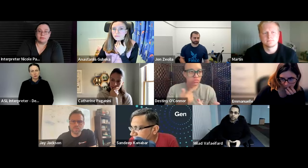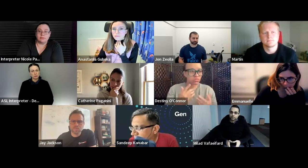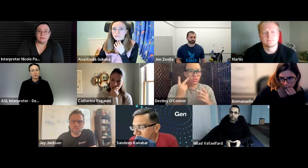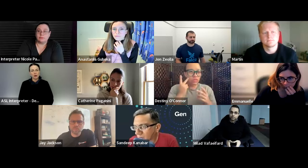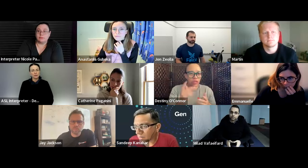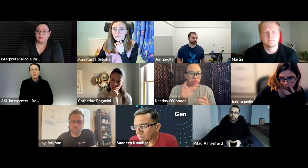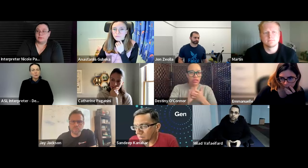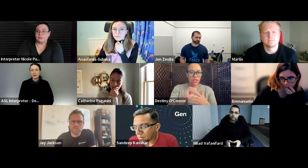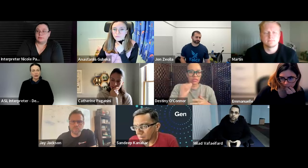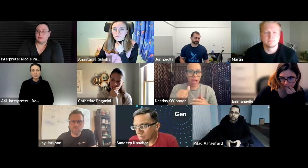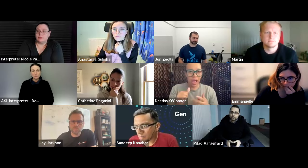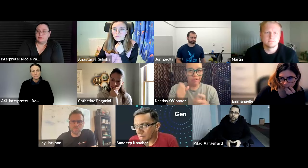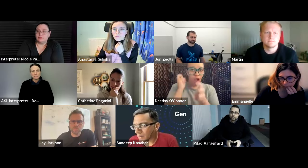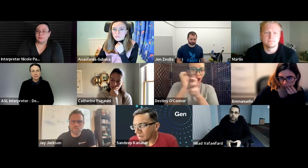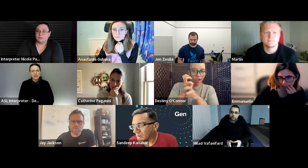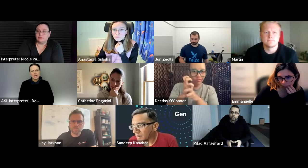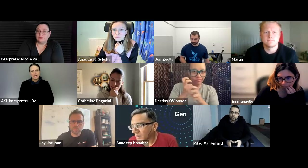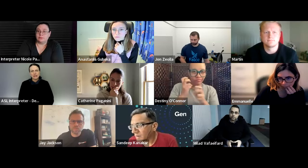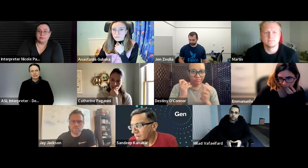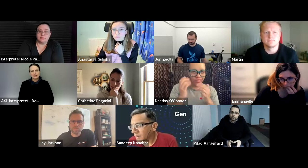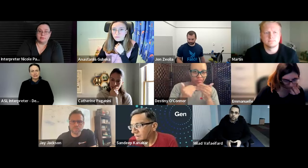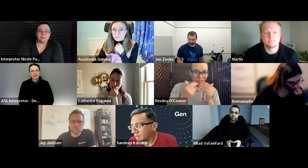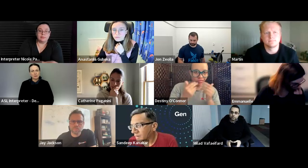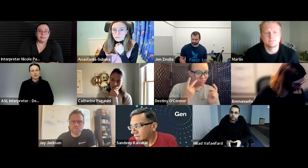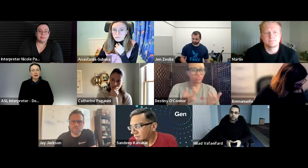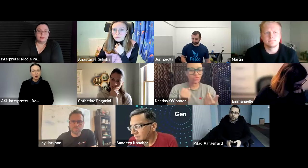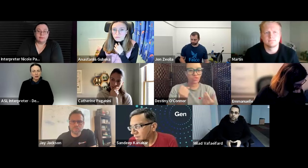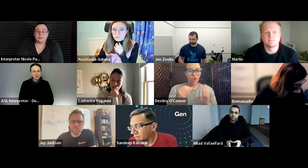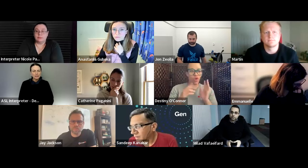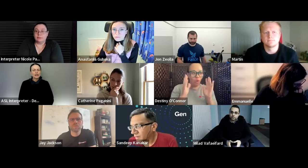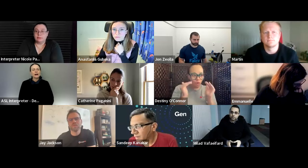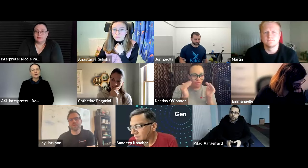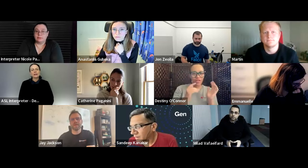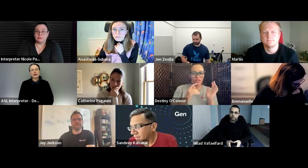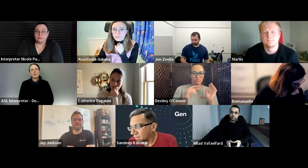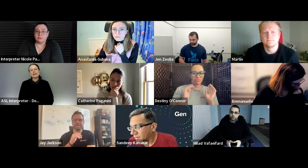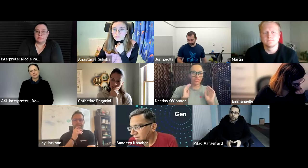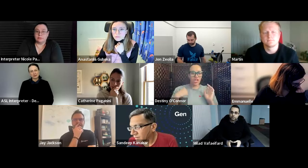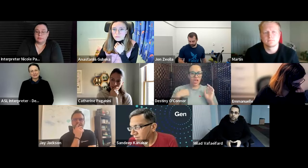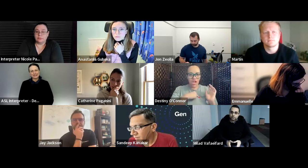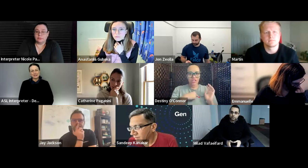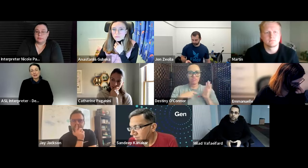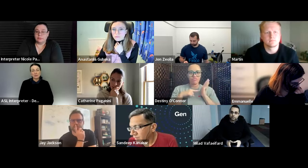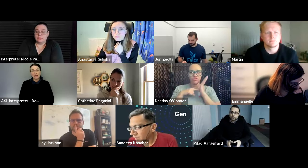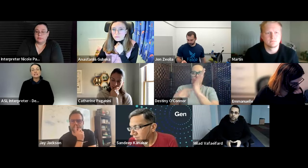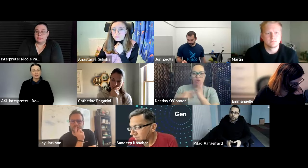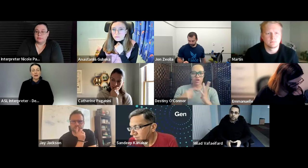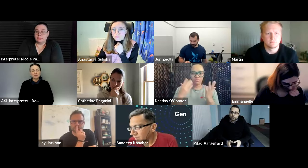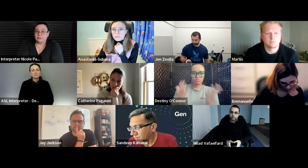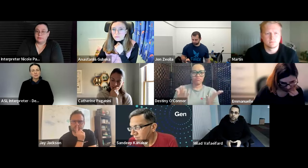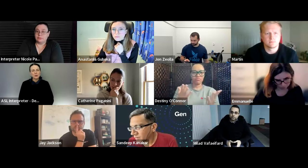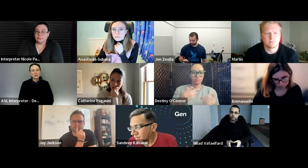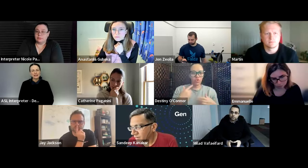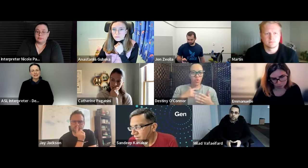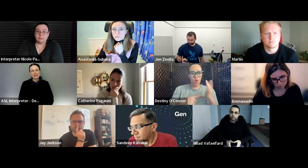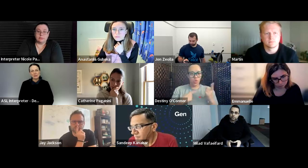comfortable to move on with hiring more of us and it doesn't have to be that hard um we can help make it more easier for